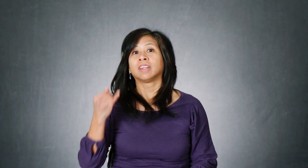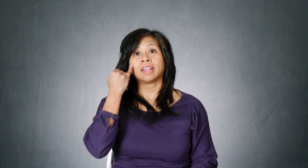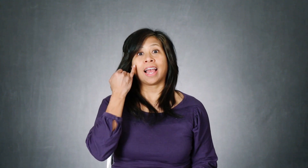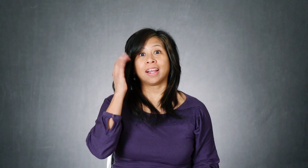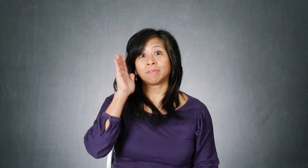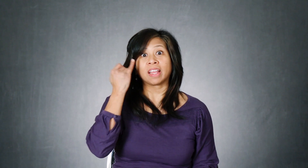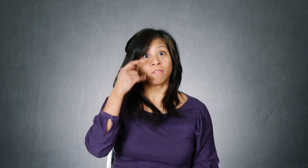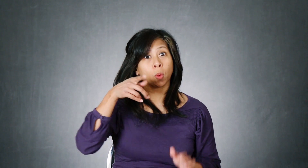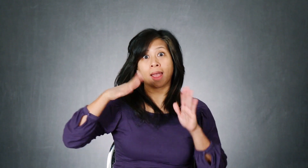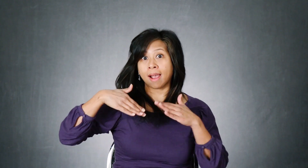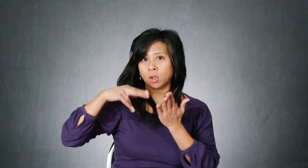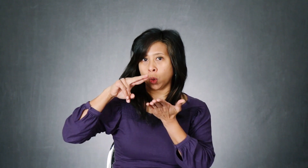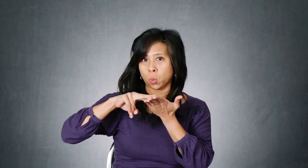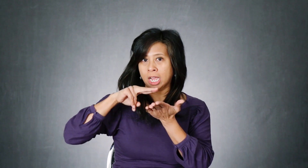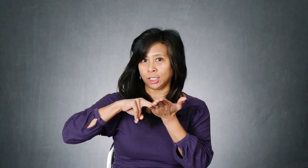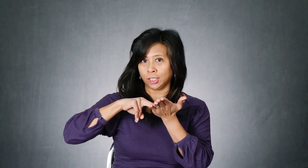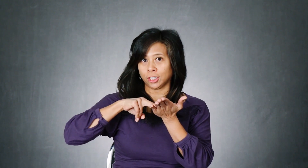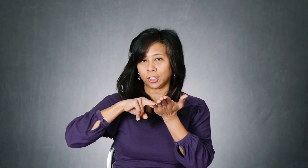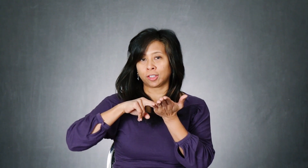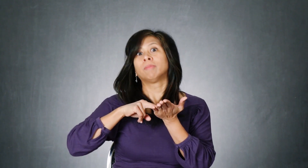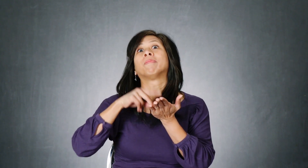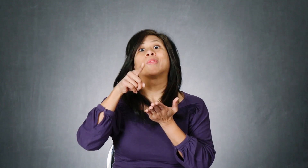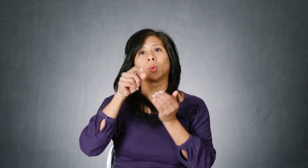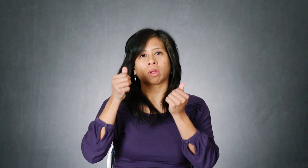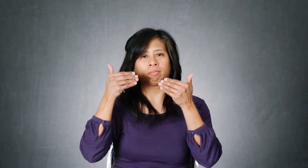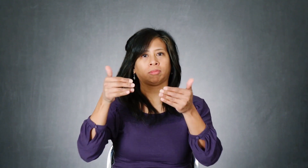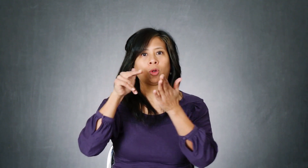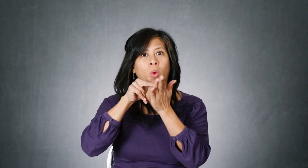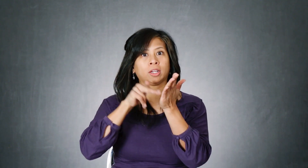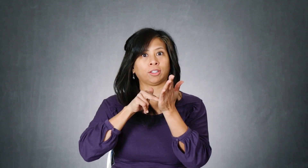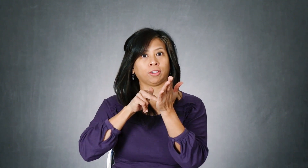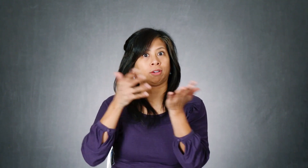If you haven't registered yet, you can go ahead and get registered right here at this link.